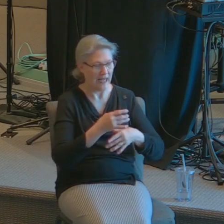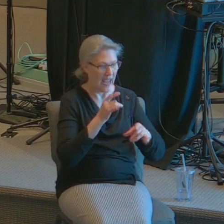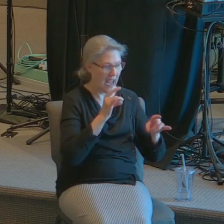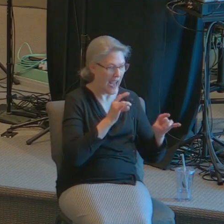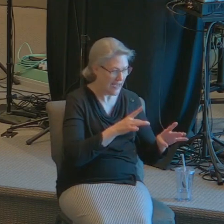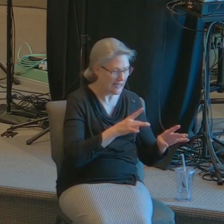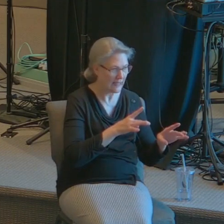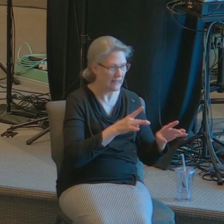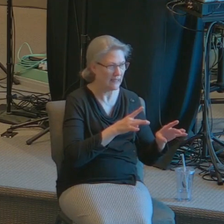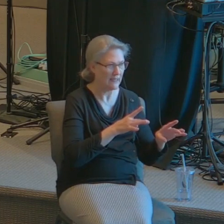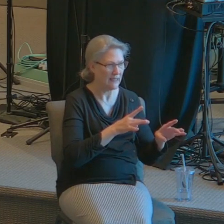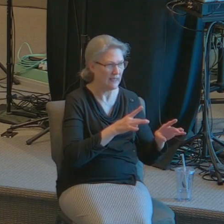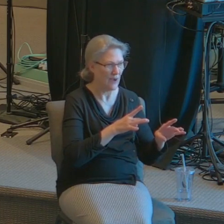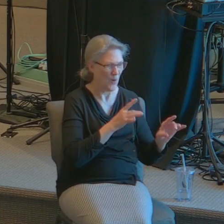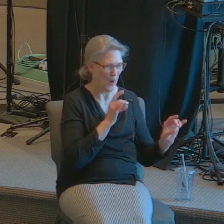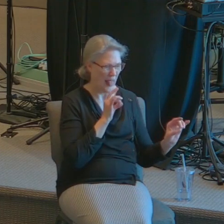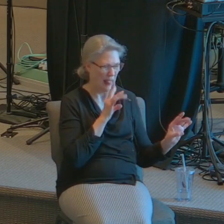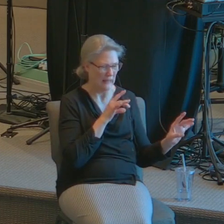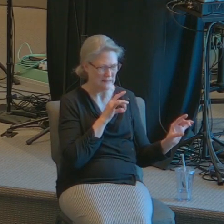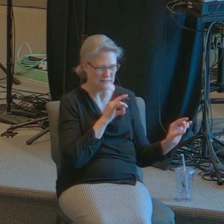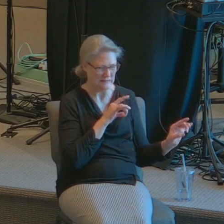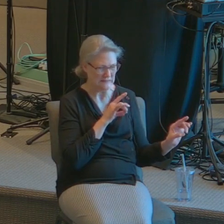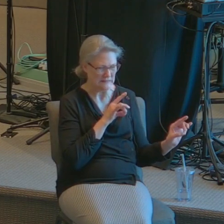hating or having a distaste